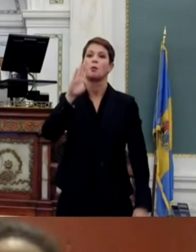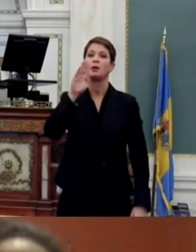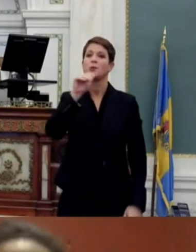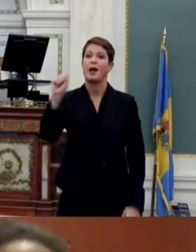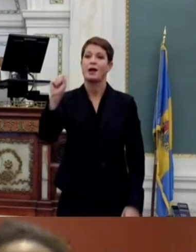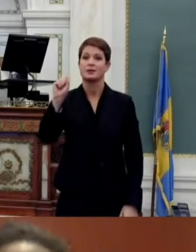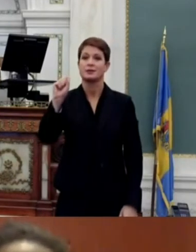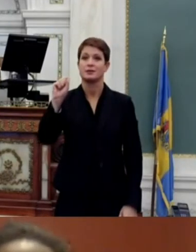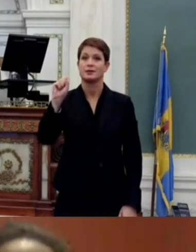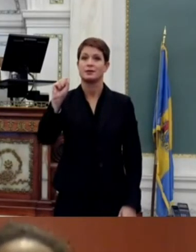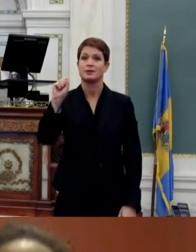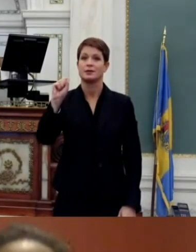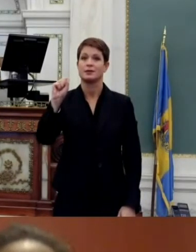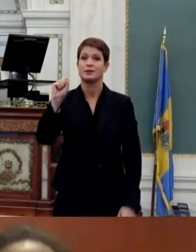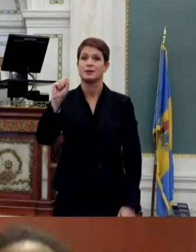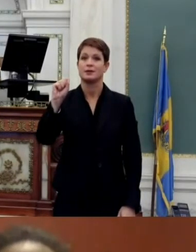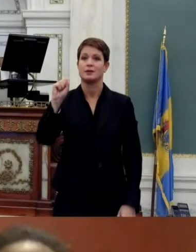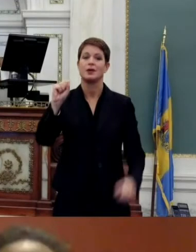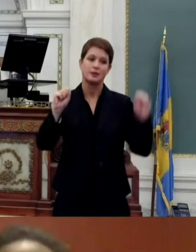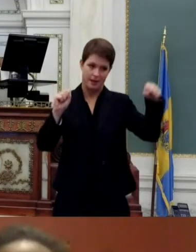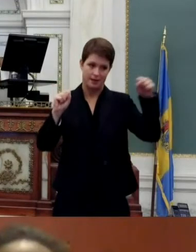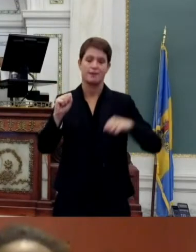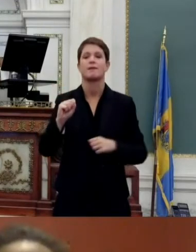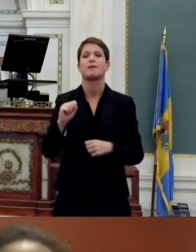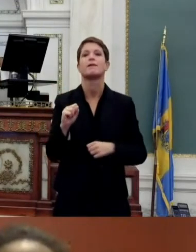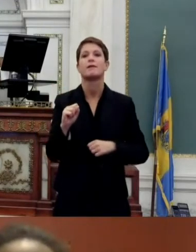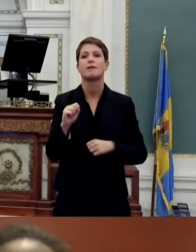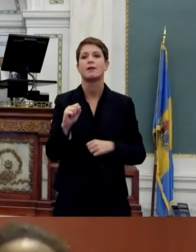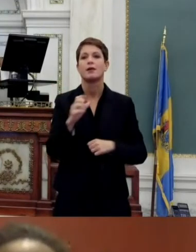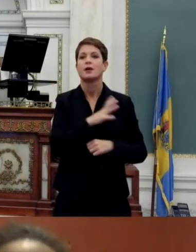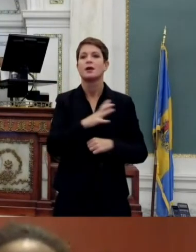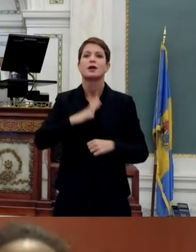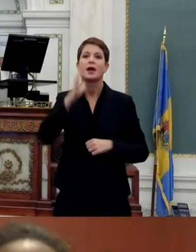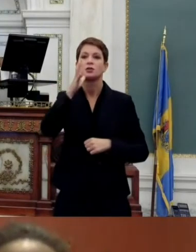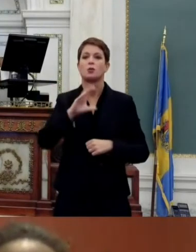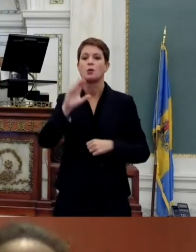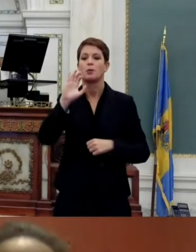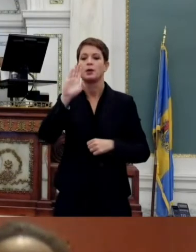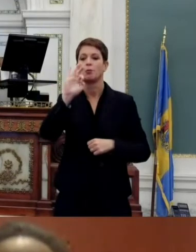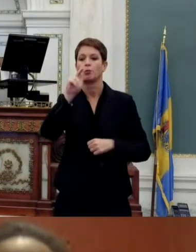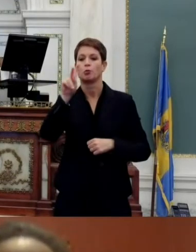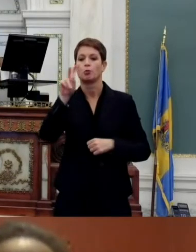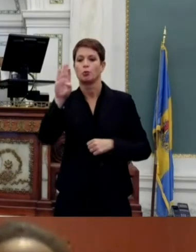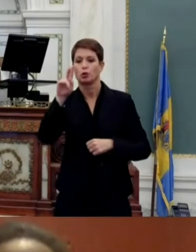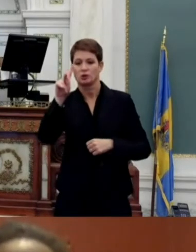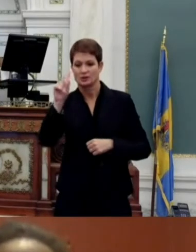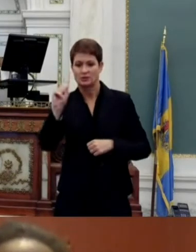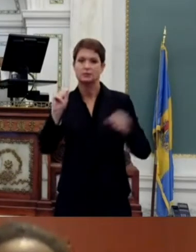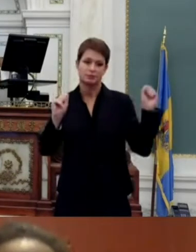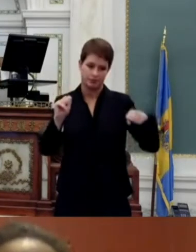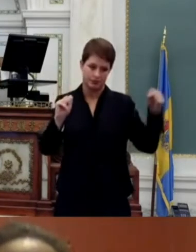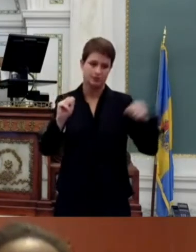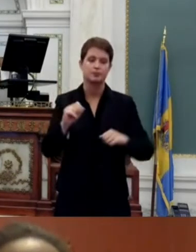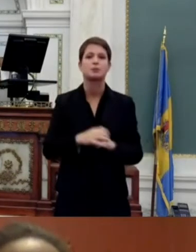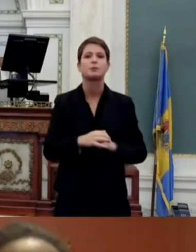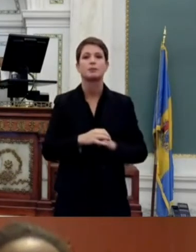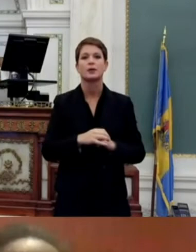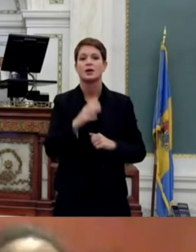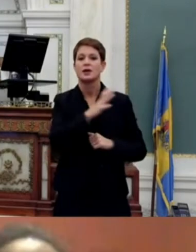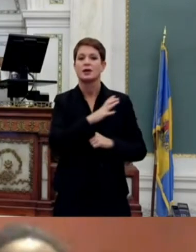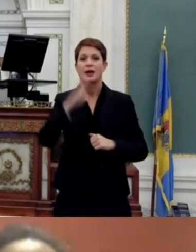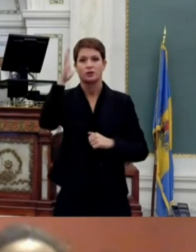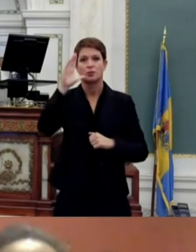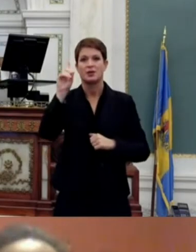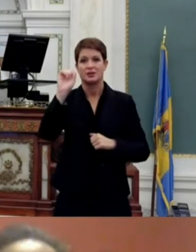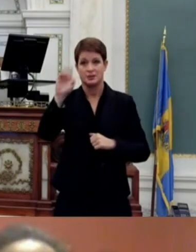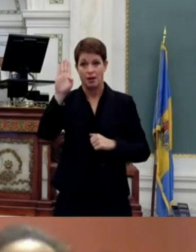aye councilwoman brooks aye councilman dom